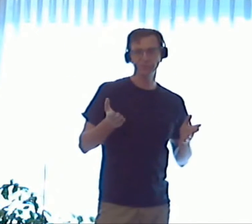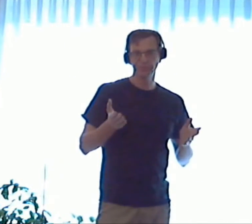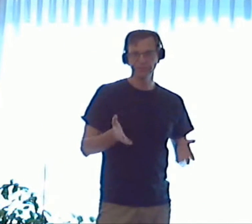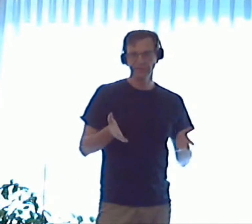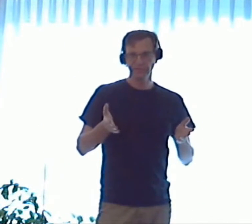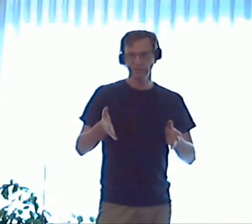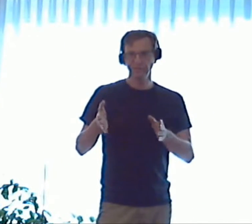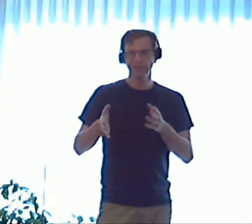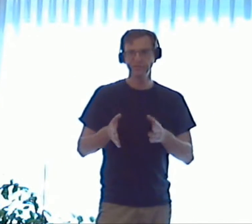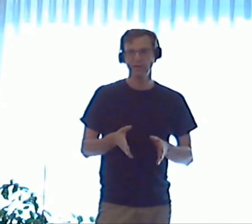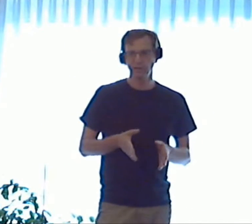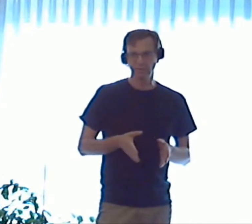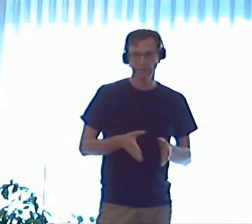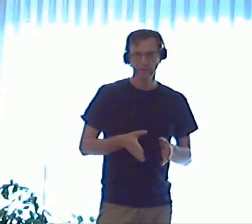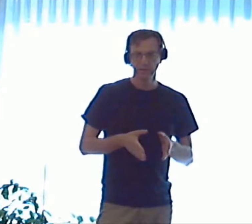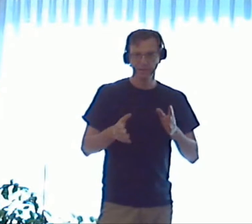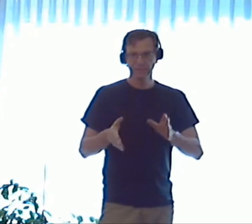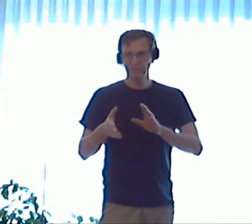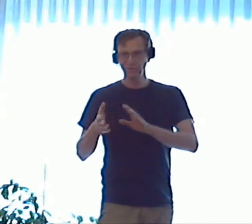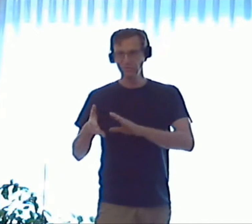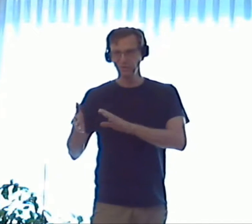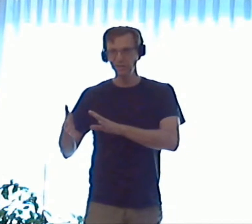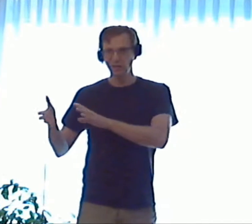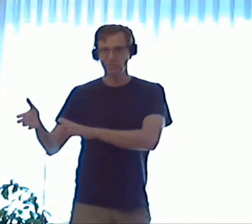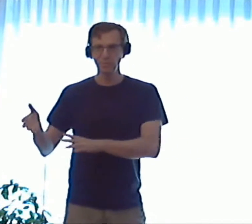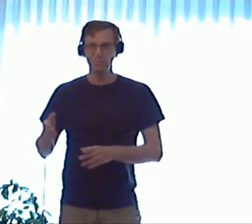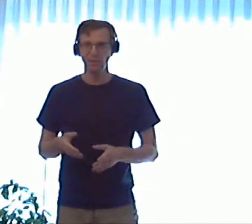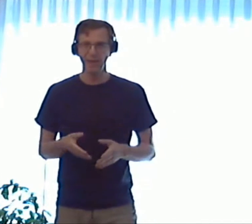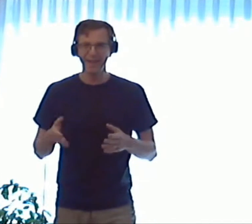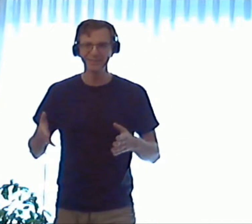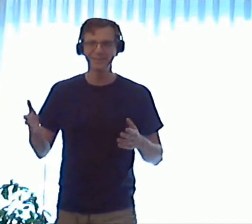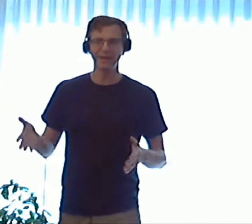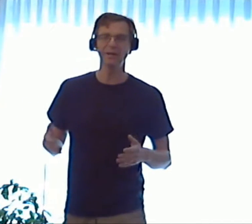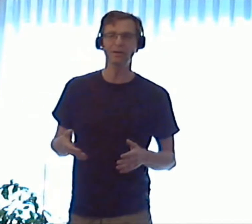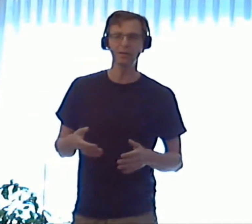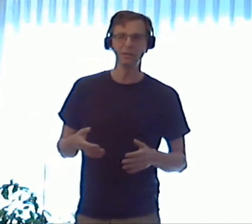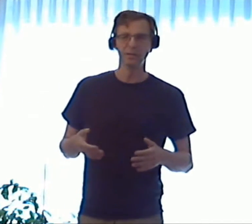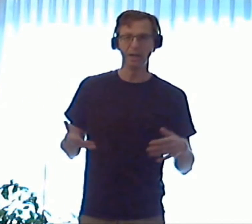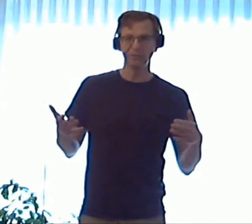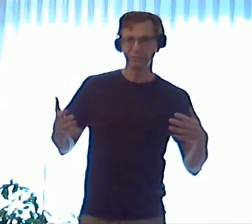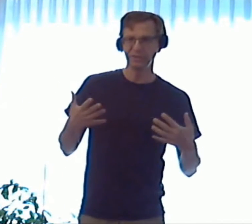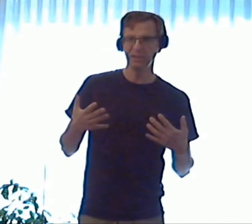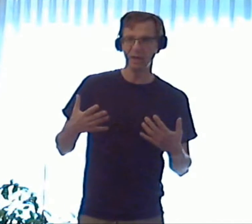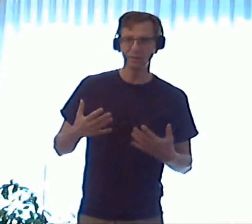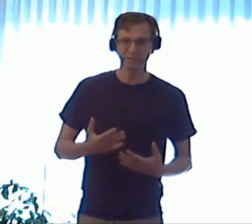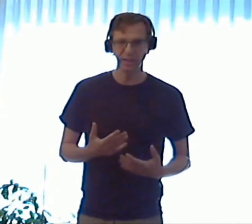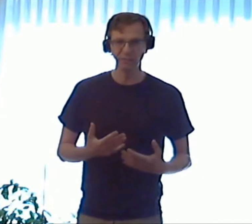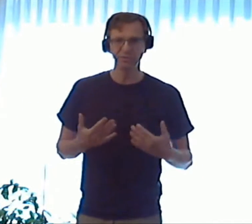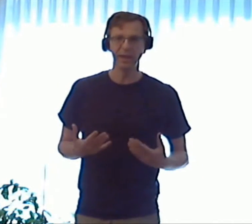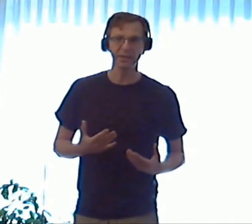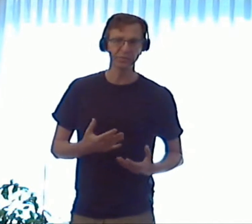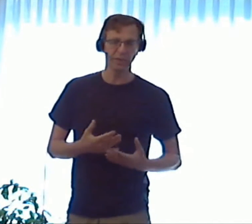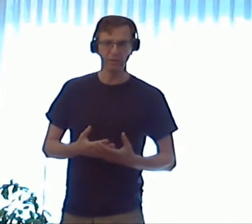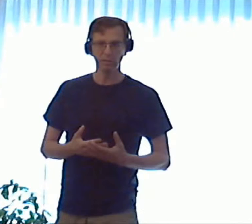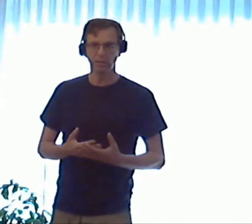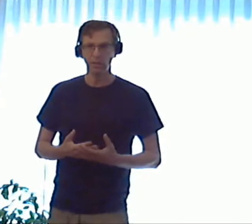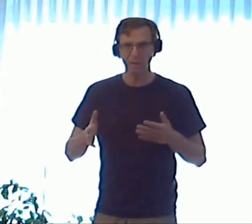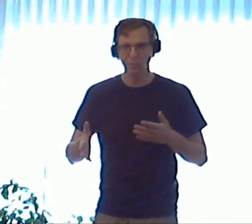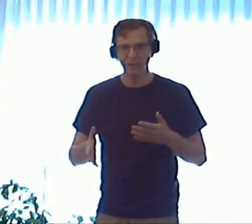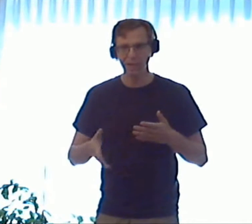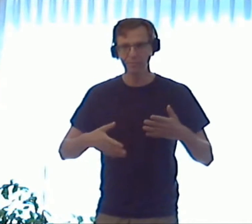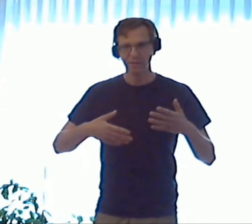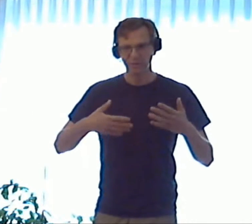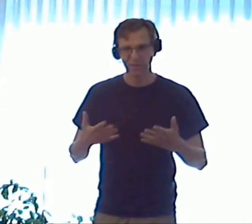keeps us from seeing things as they are. That keeps us from seeing other people as they are and from seeing ourselves as we are.